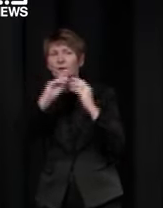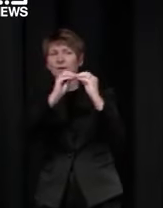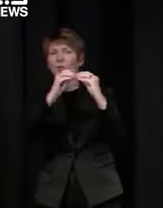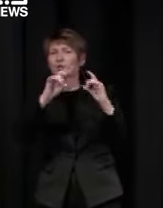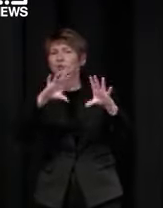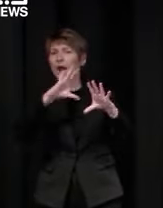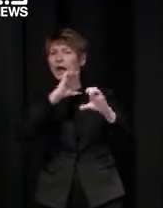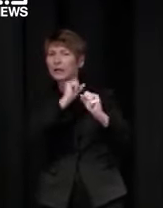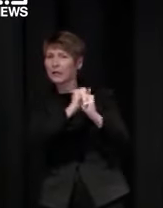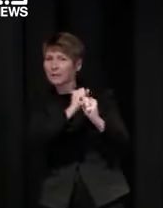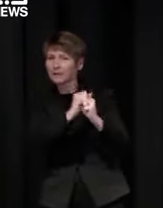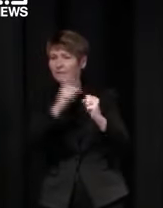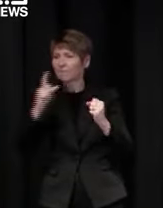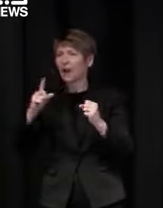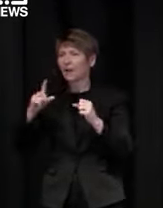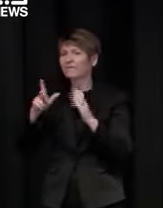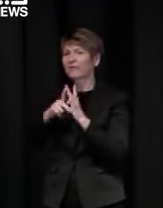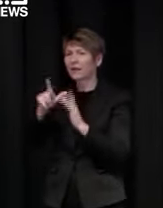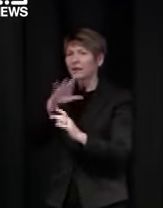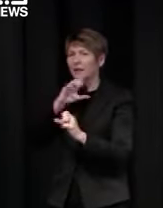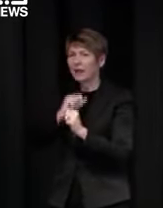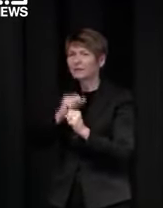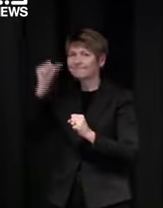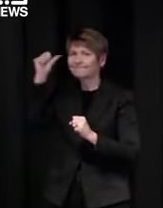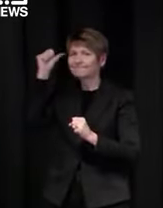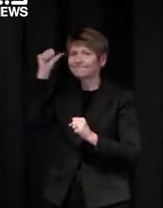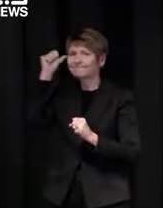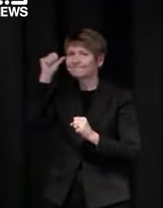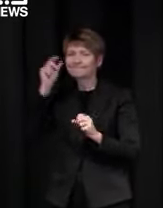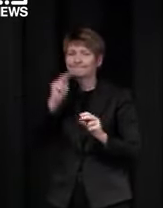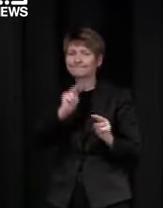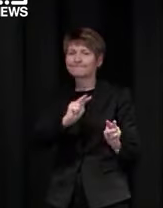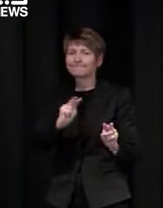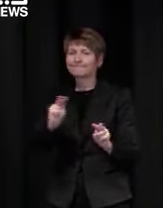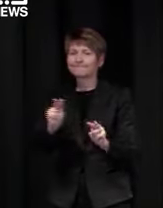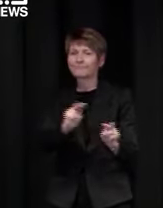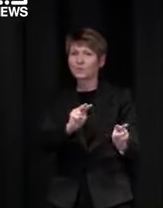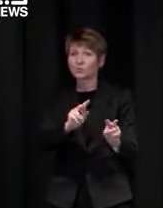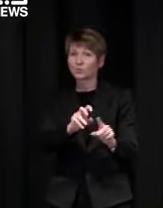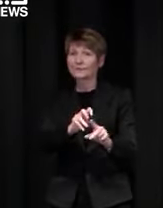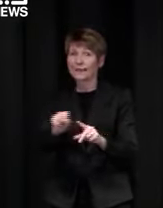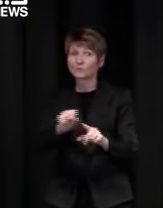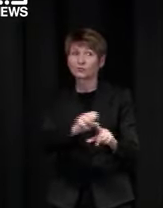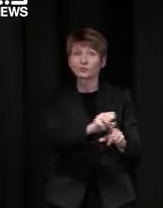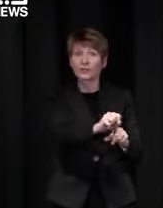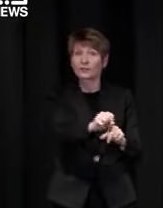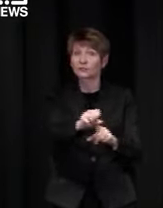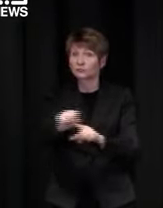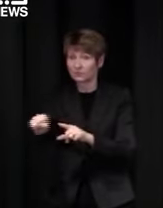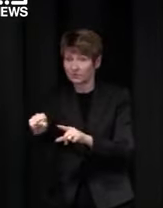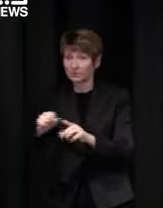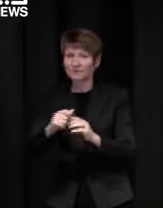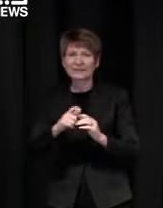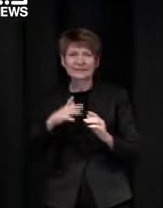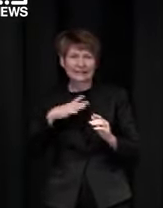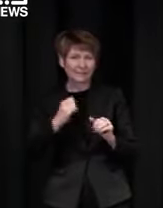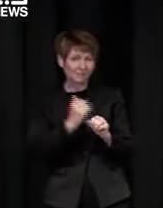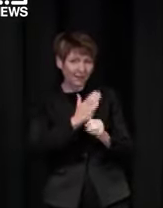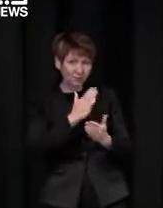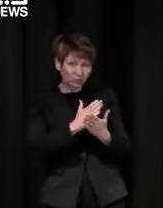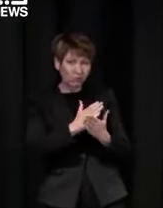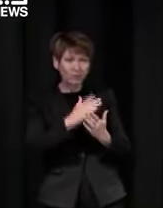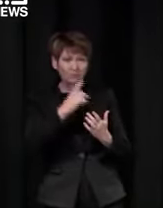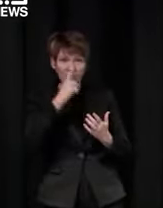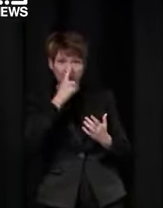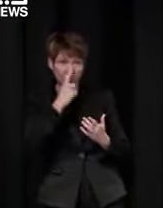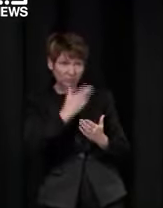pressure points and all of those different possibilities um so that by the time we get to 70 and 80 percent we've got a much better